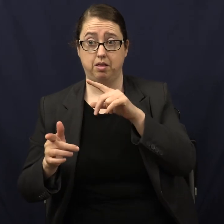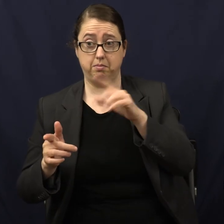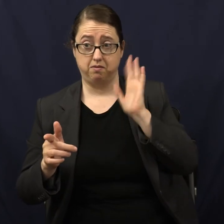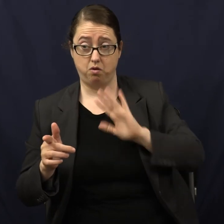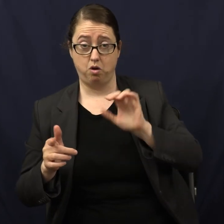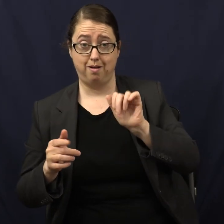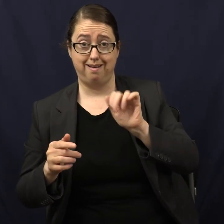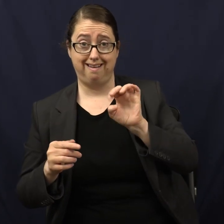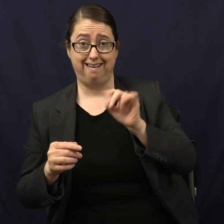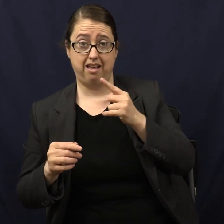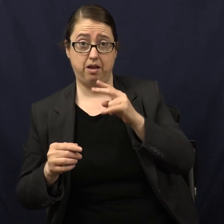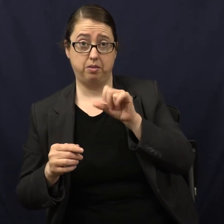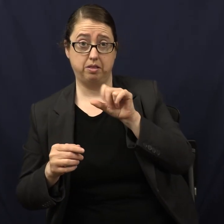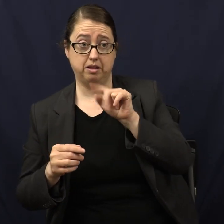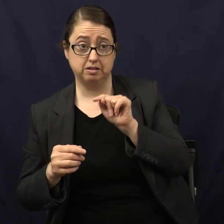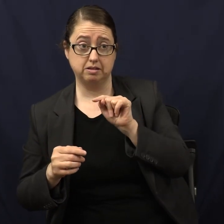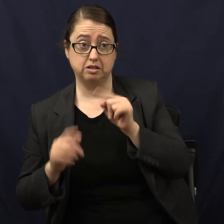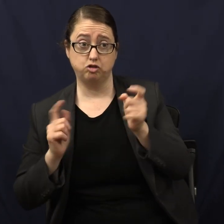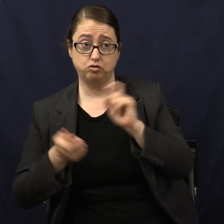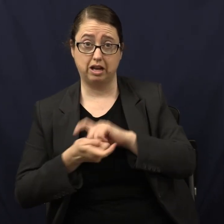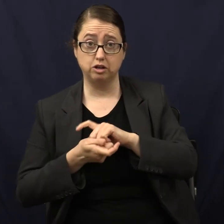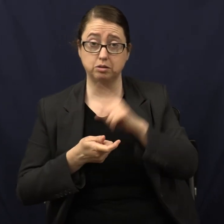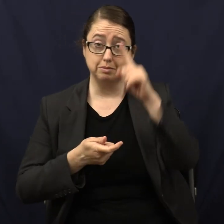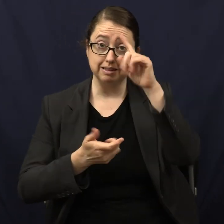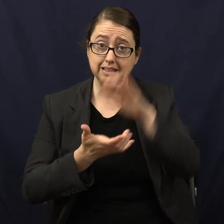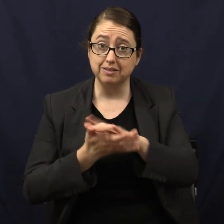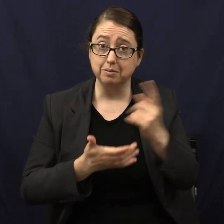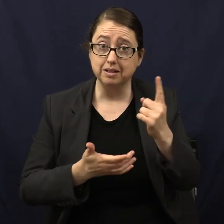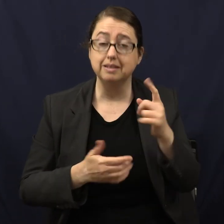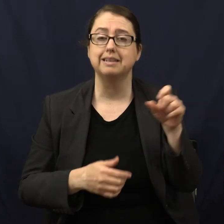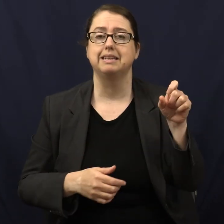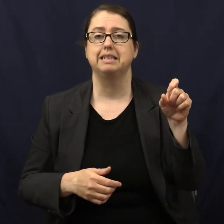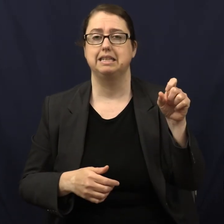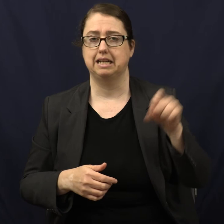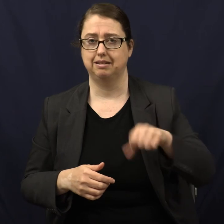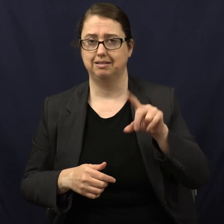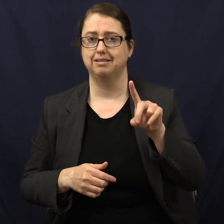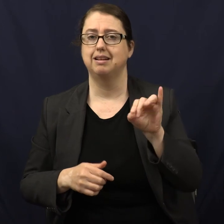What do you think? It did, actually. It did.